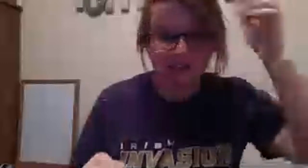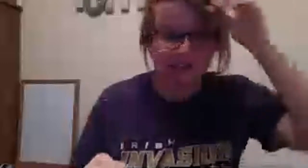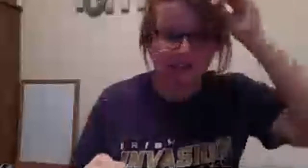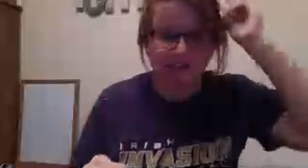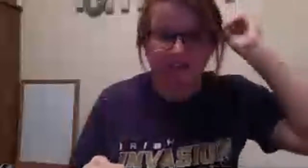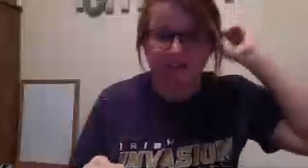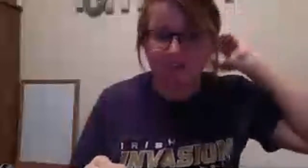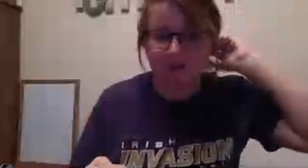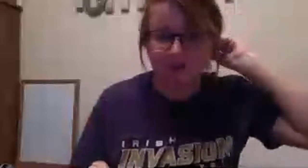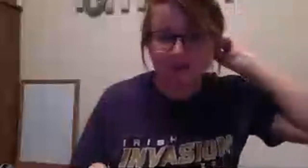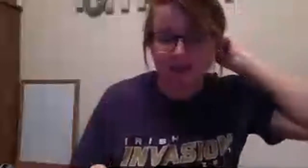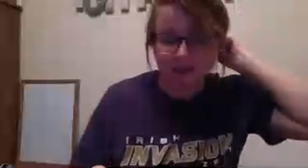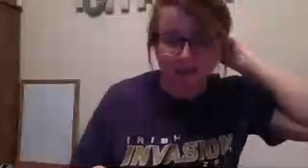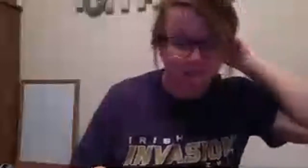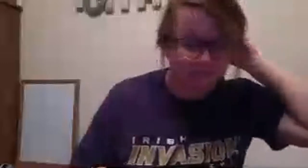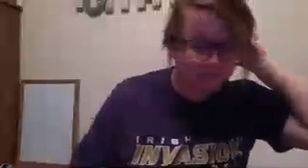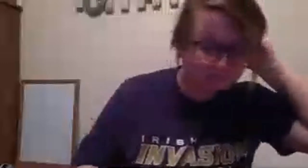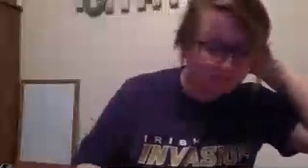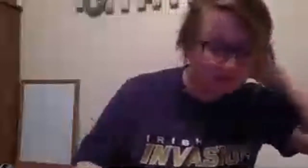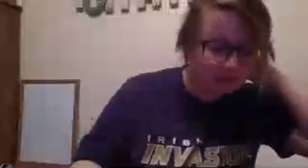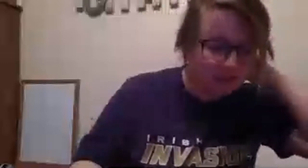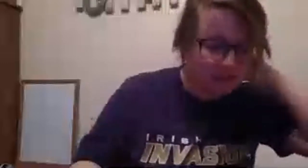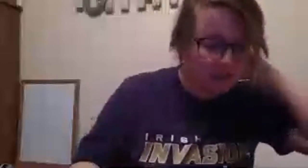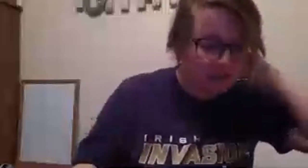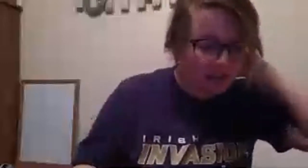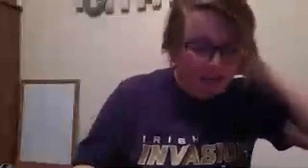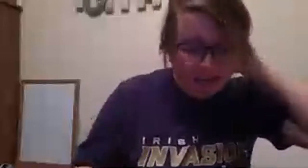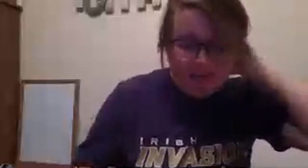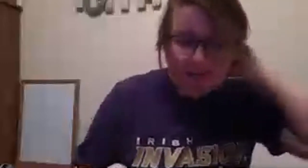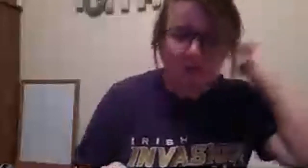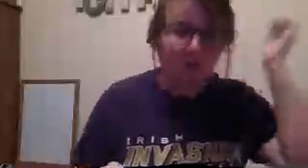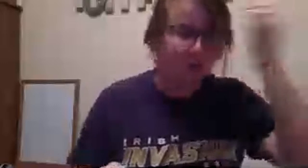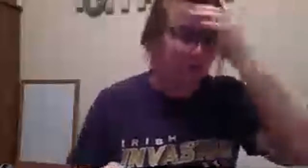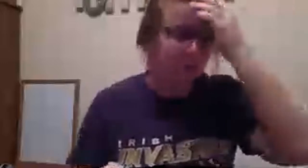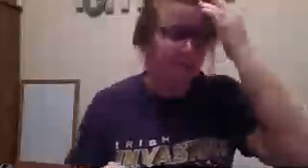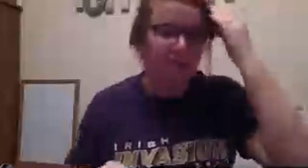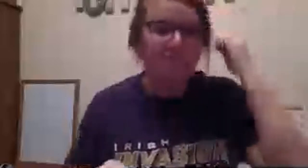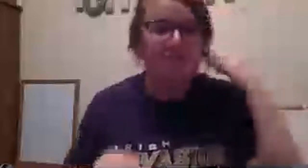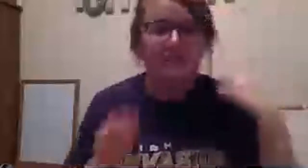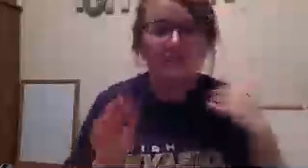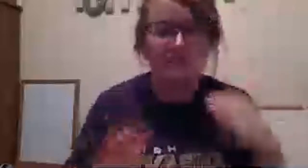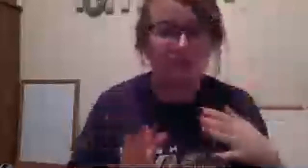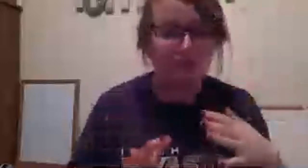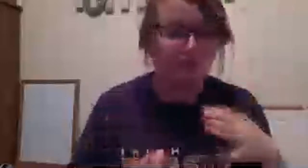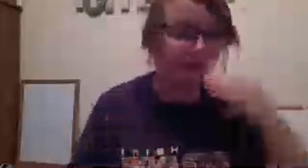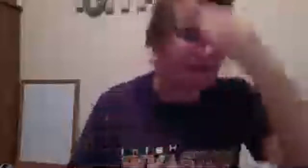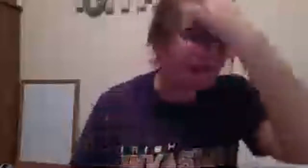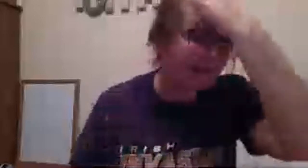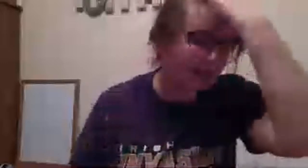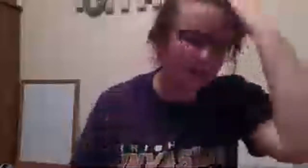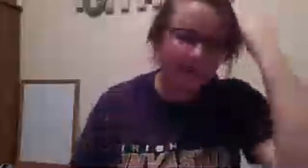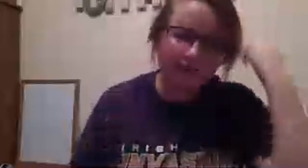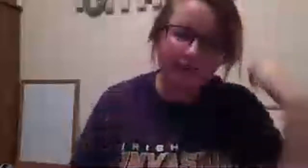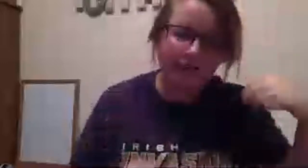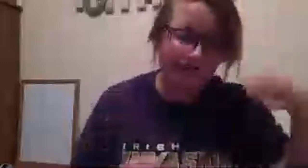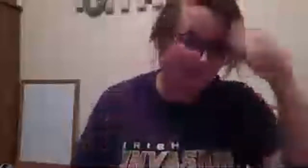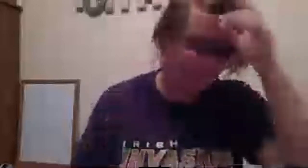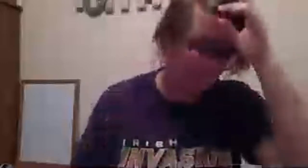originally found out about him um and then we're gonna pray so this one might take a little bit longer but like i yeah he's super cool